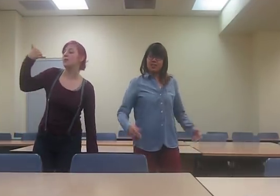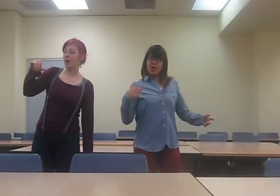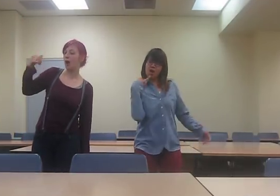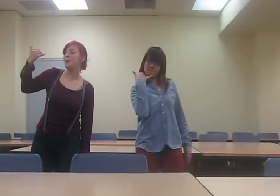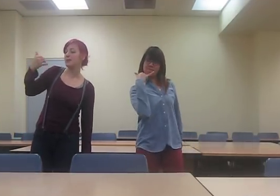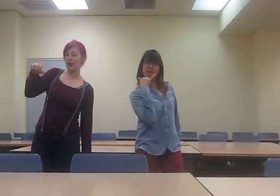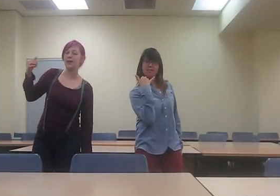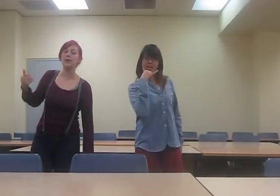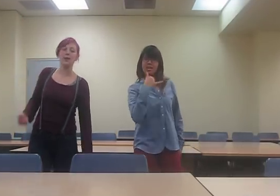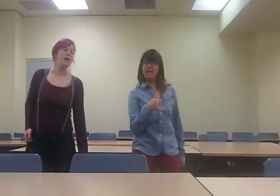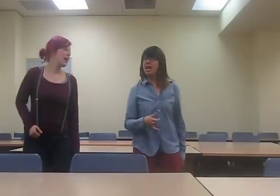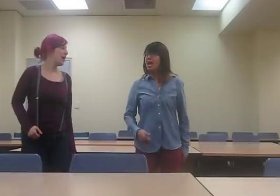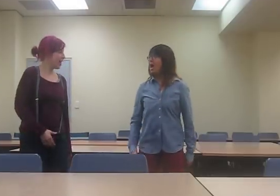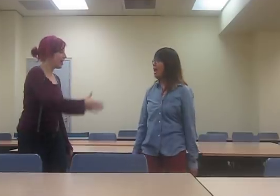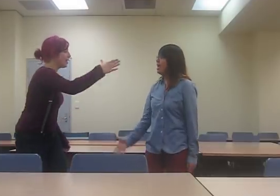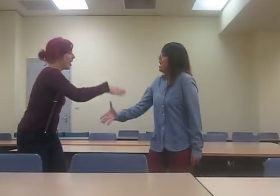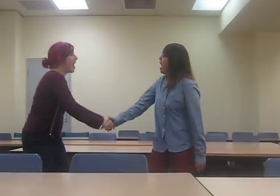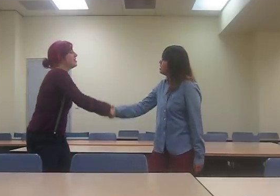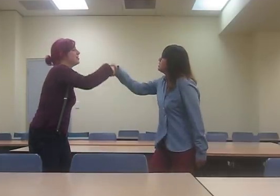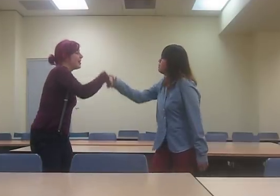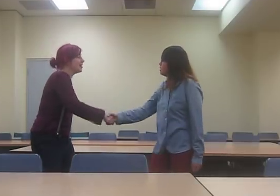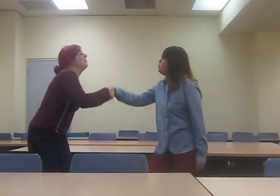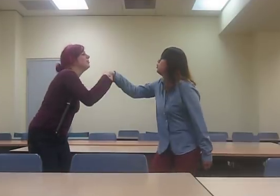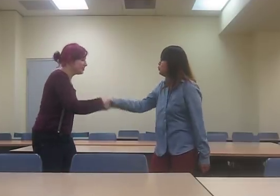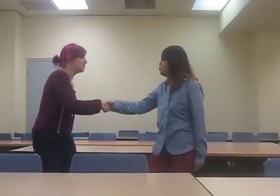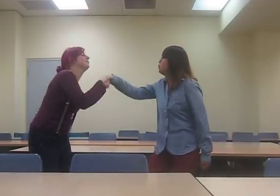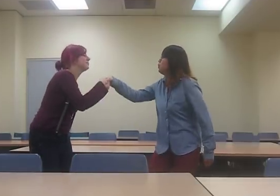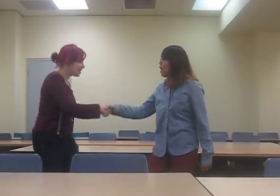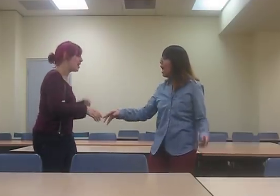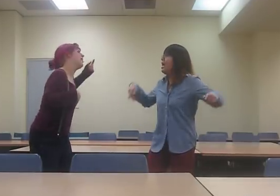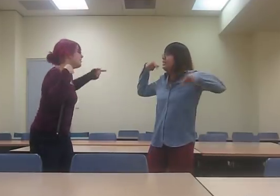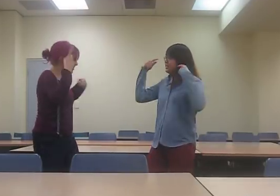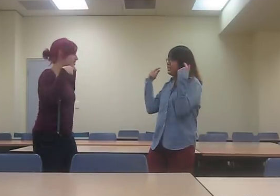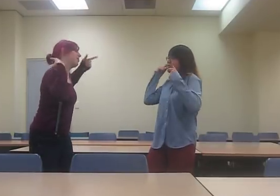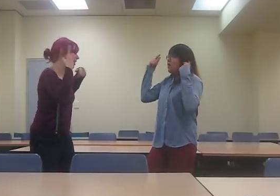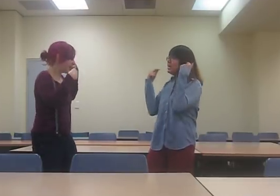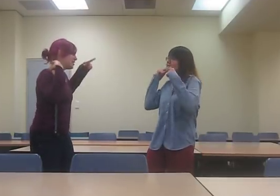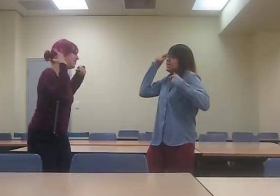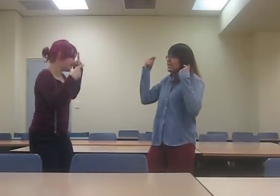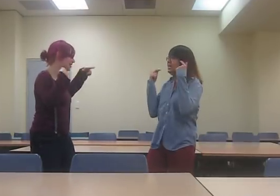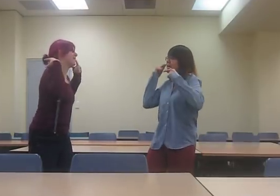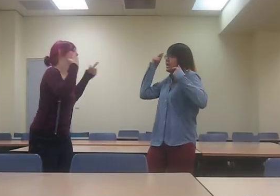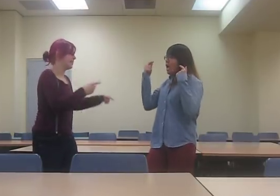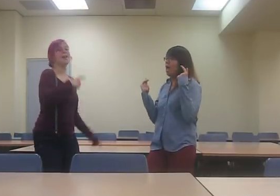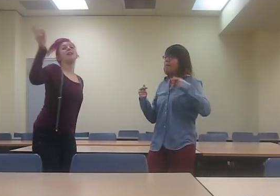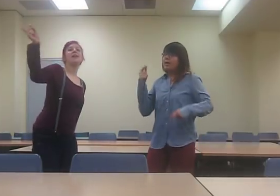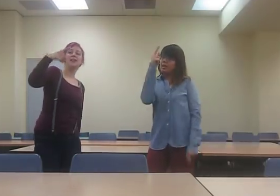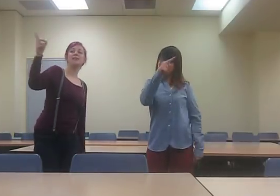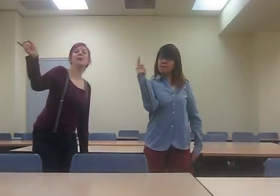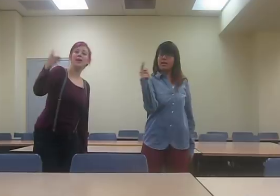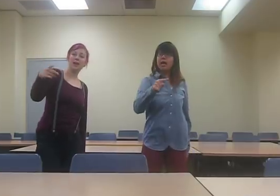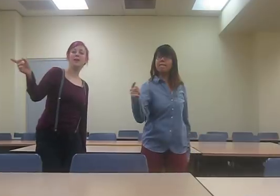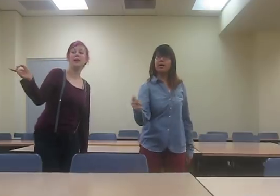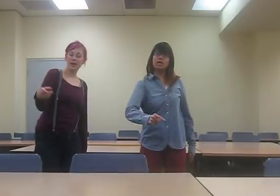call me, baby Hey, I just met you And this is crazy But here's my number